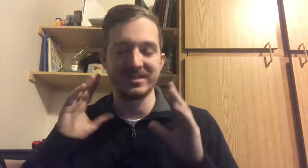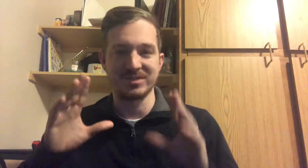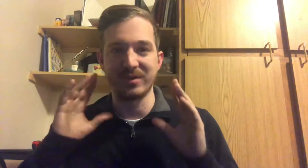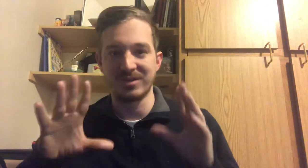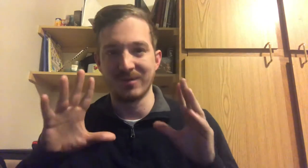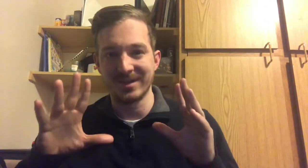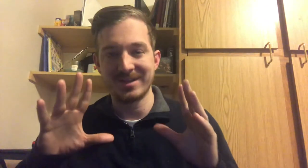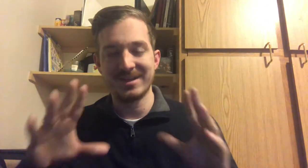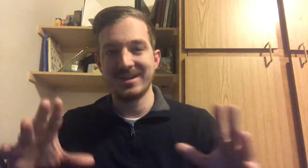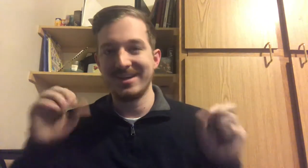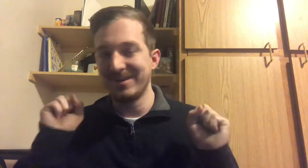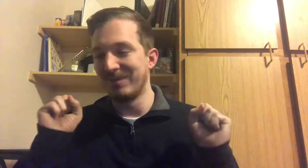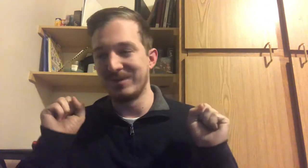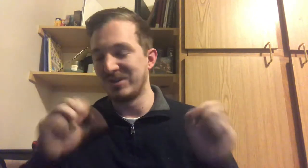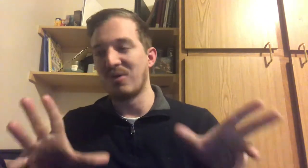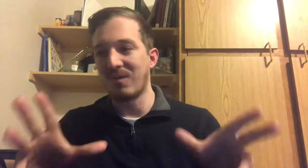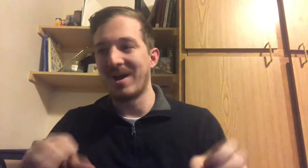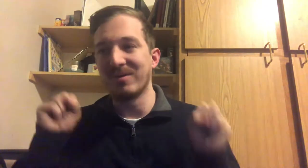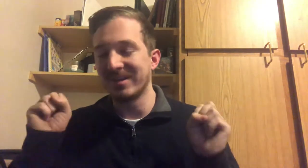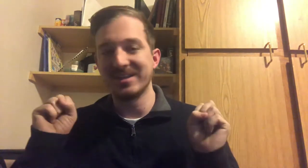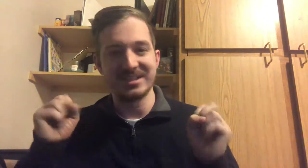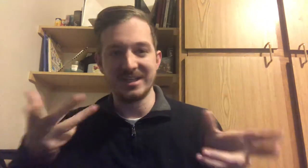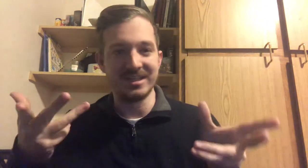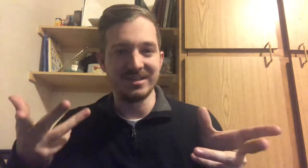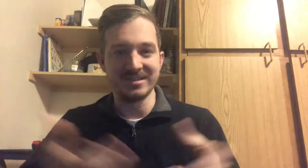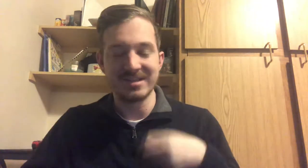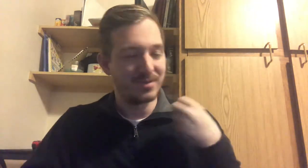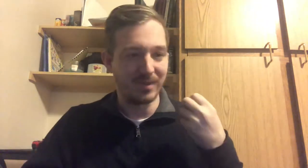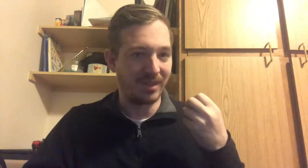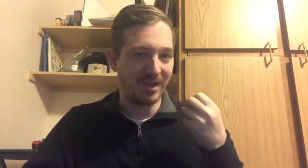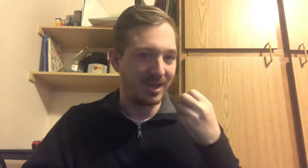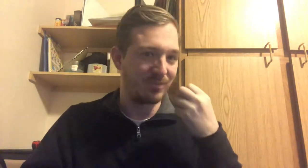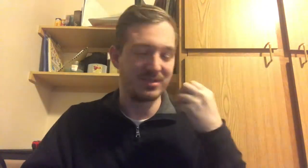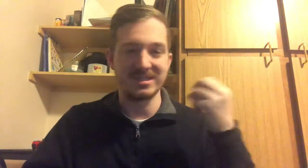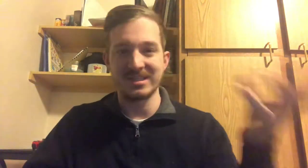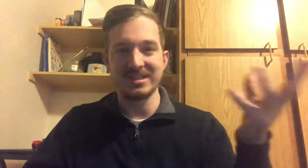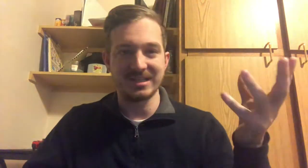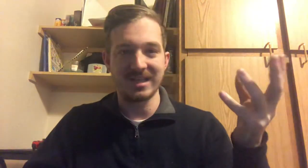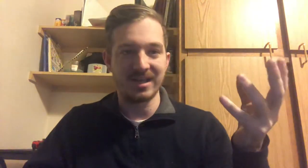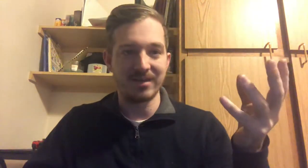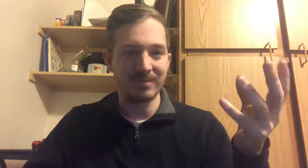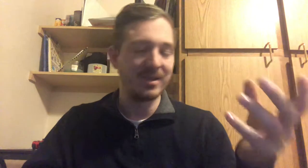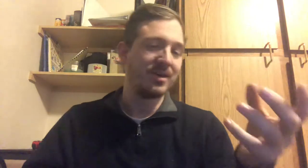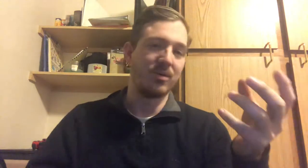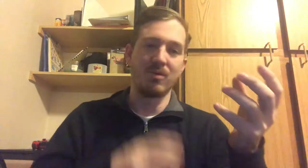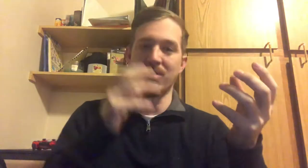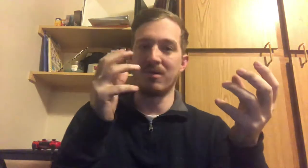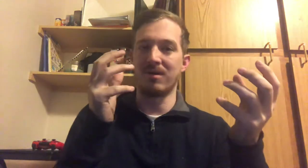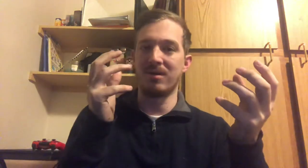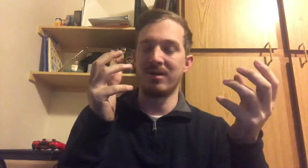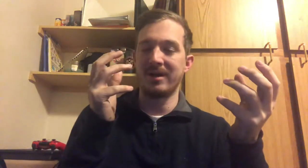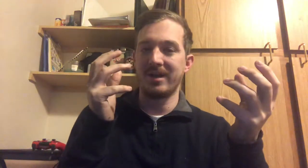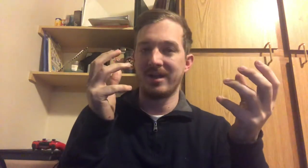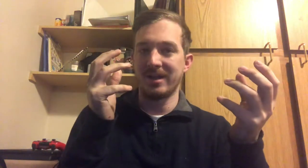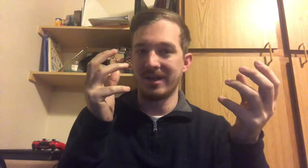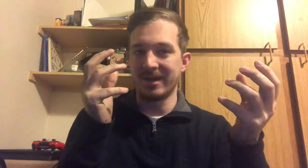enjoyed doing. We would joke around, tease, whether the name was a teasing name, or, uh,